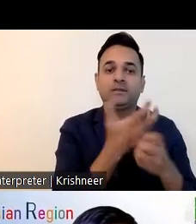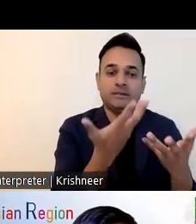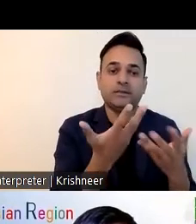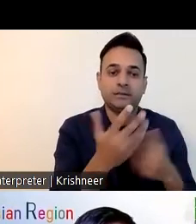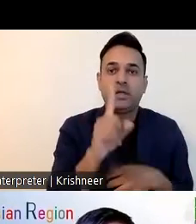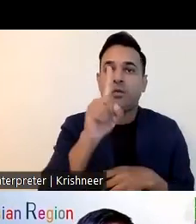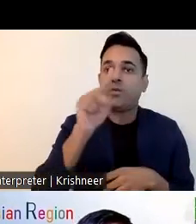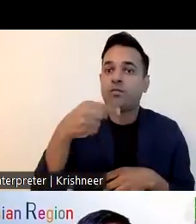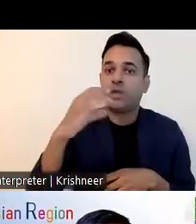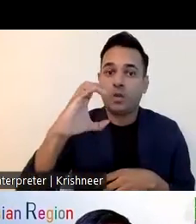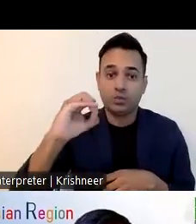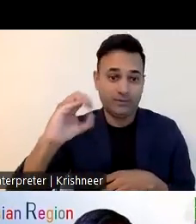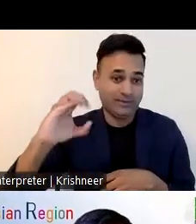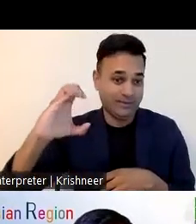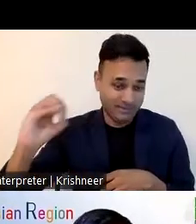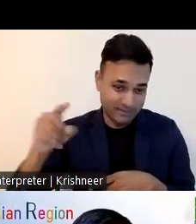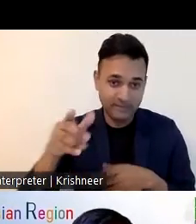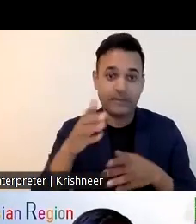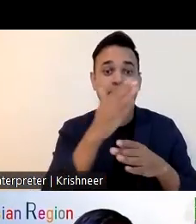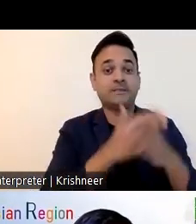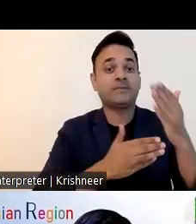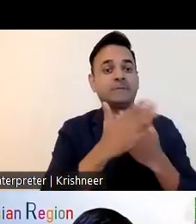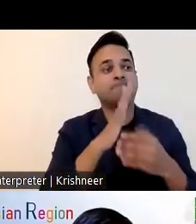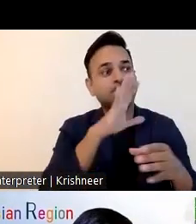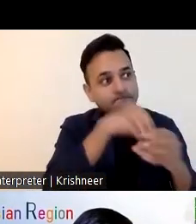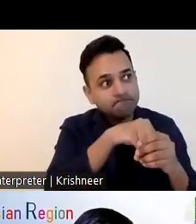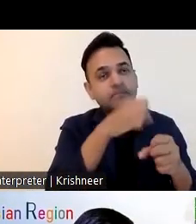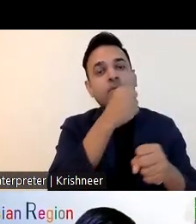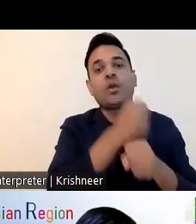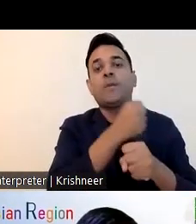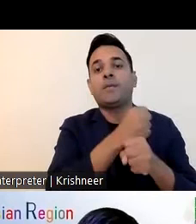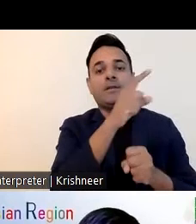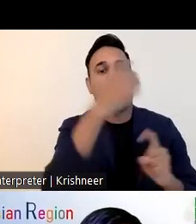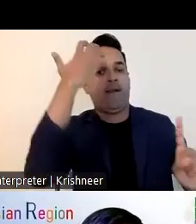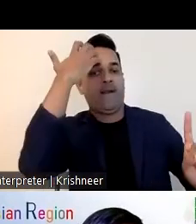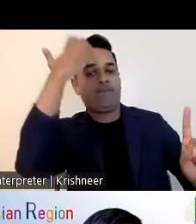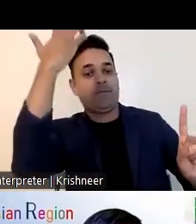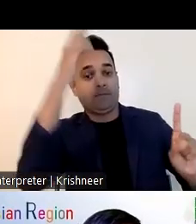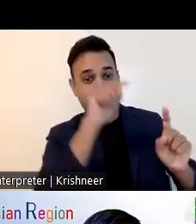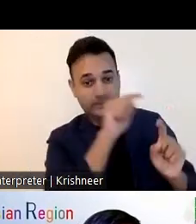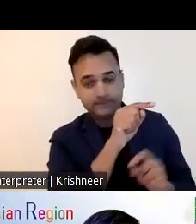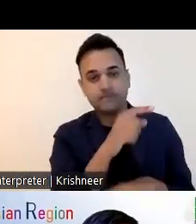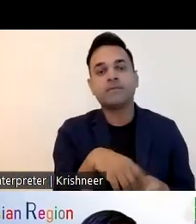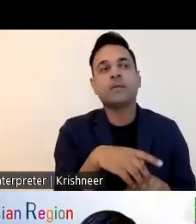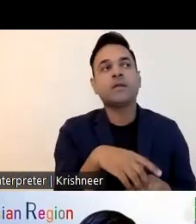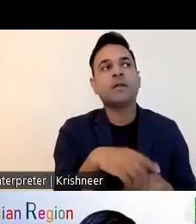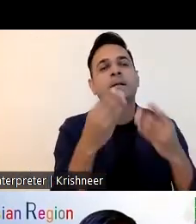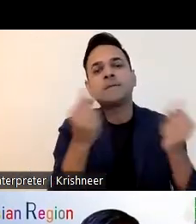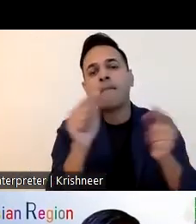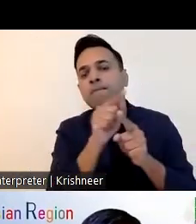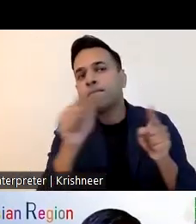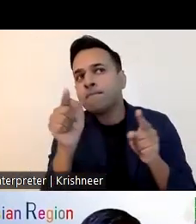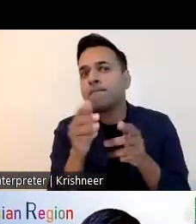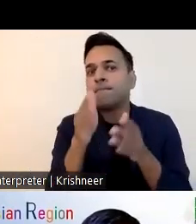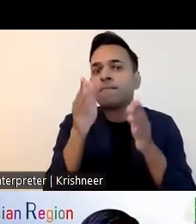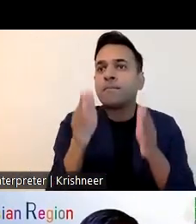disabilities enrolled in private jobs is significantly low and areas of employment especially blind person blind and visual person